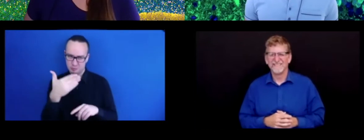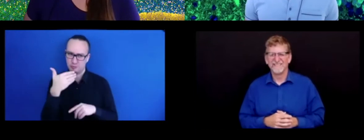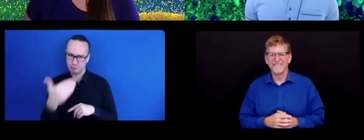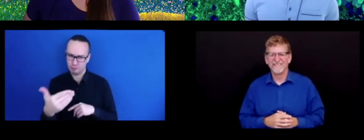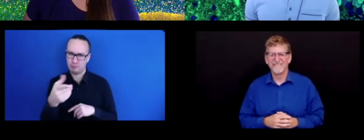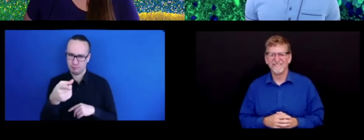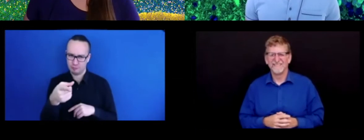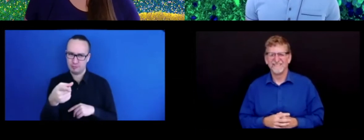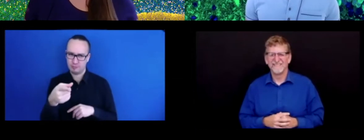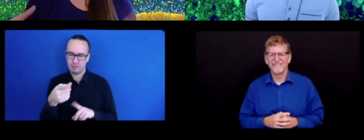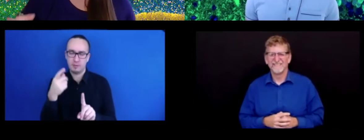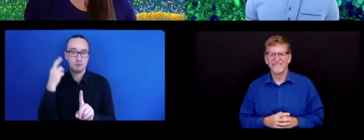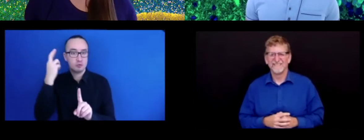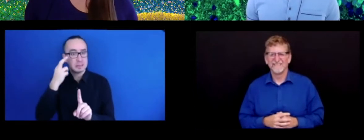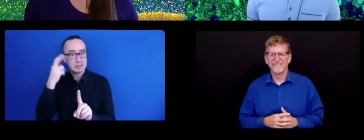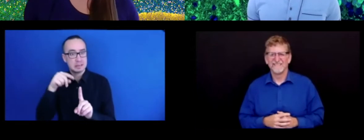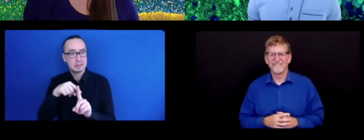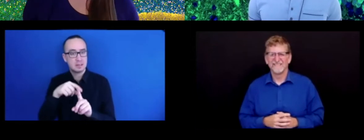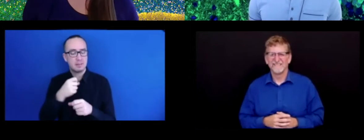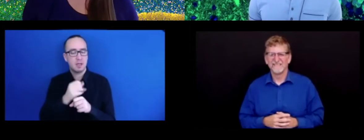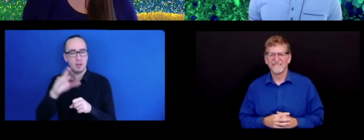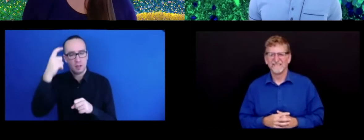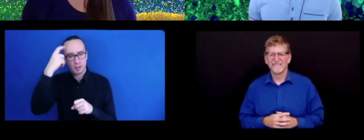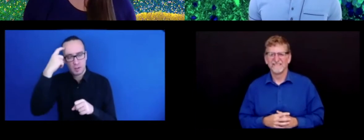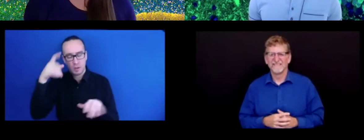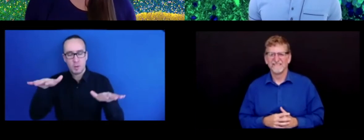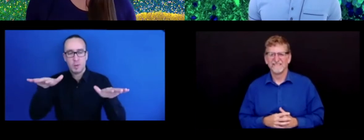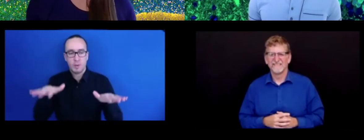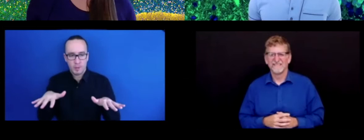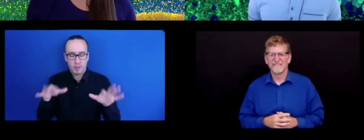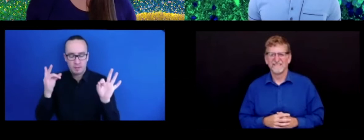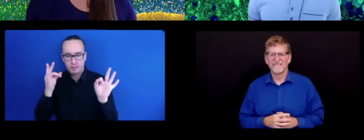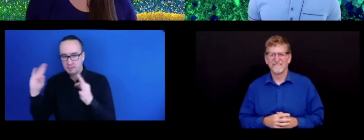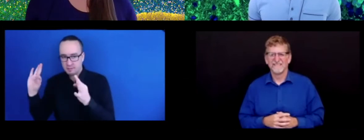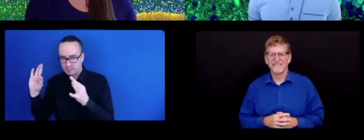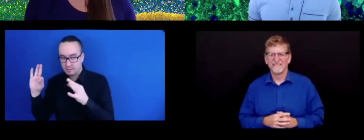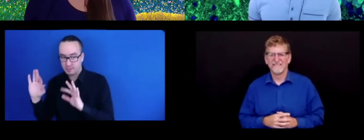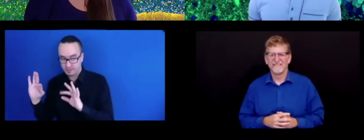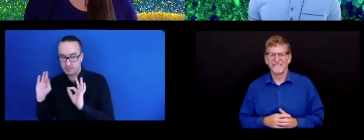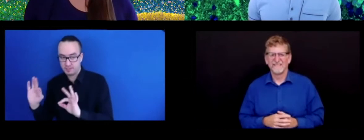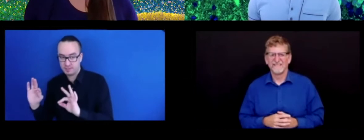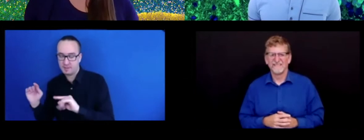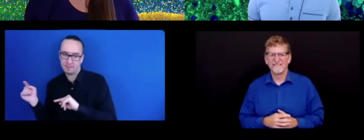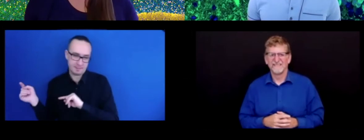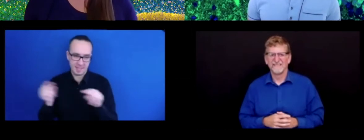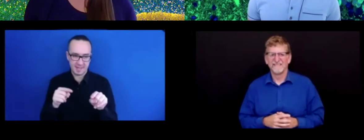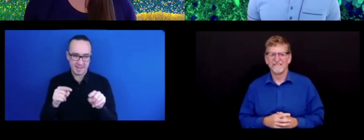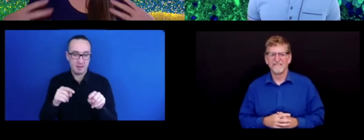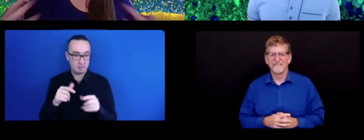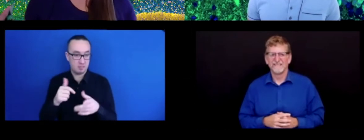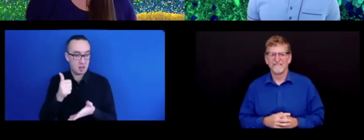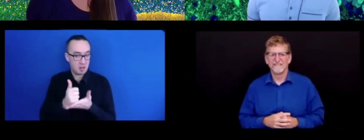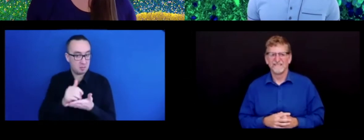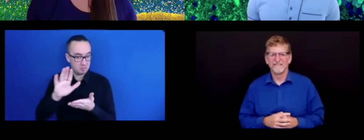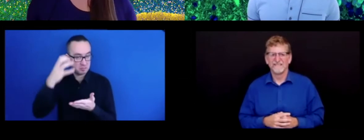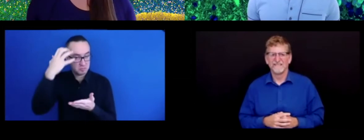be a distraction to give you your brain a little bit of a break. So the way we remember things is a couple of different kinds of memory. First is working memory. That's stuff